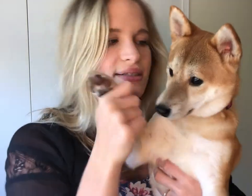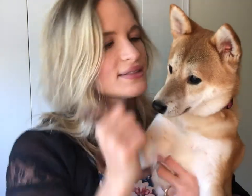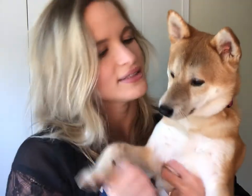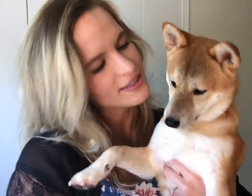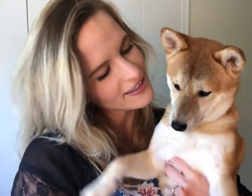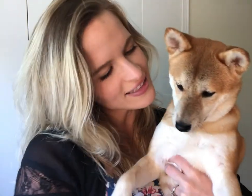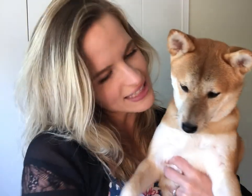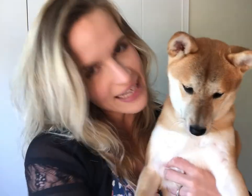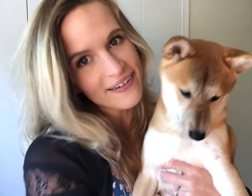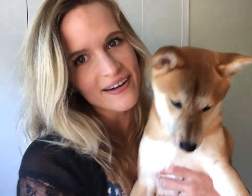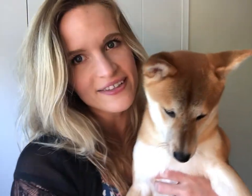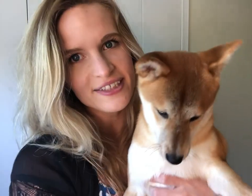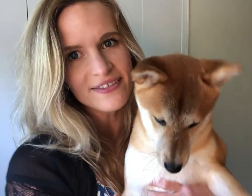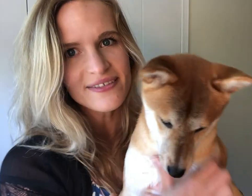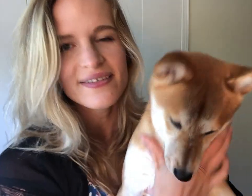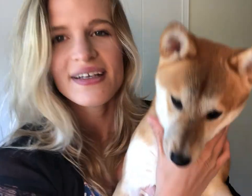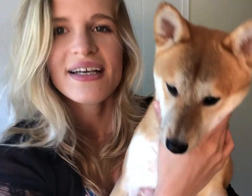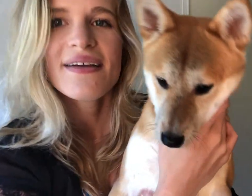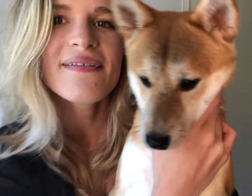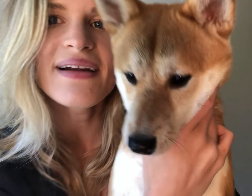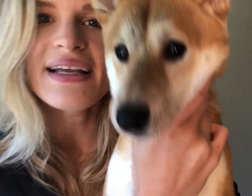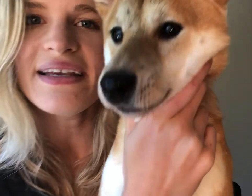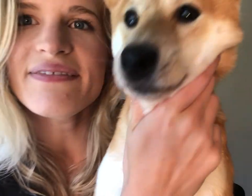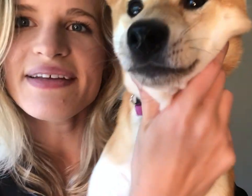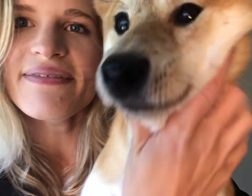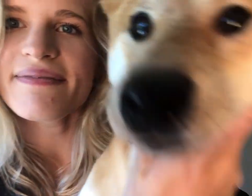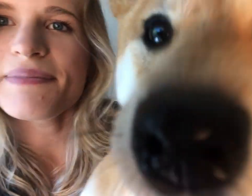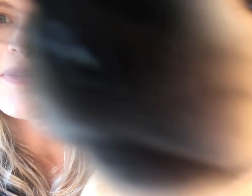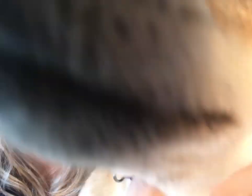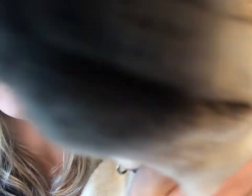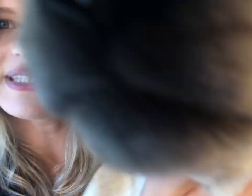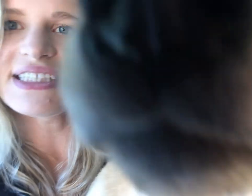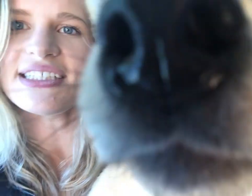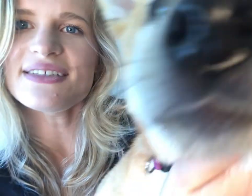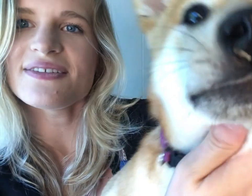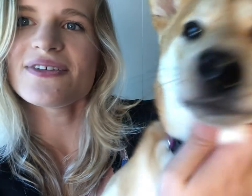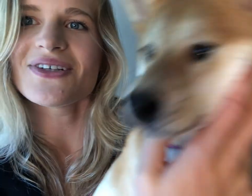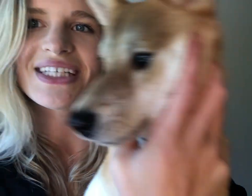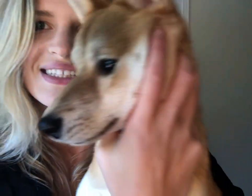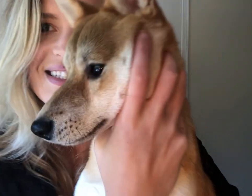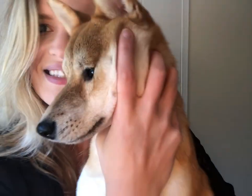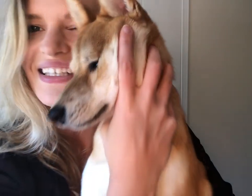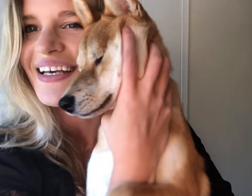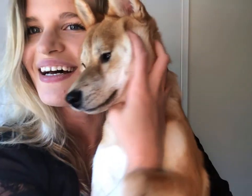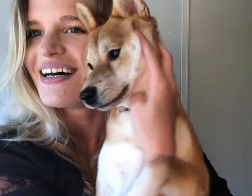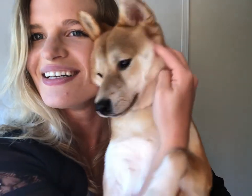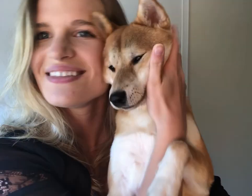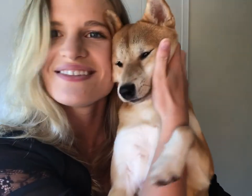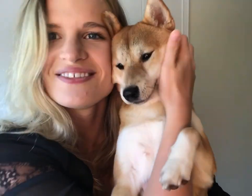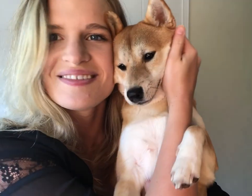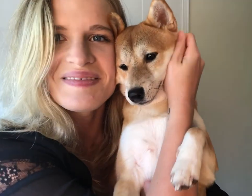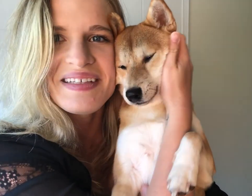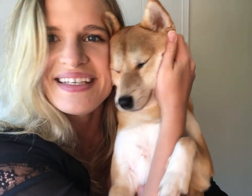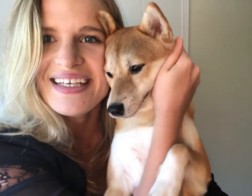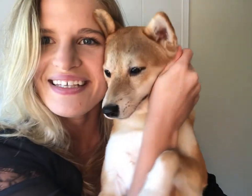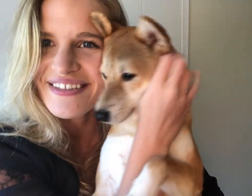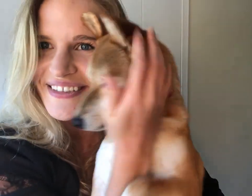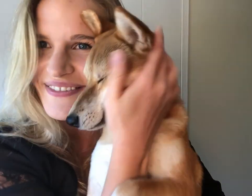You're a good signer, aren't you? Want to give the people some kisses? kisses, yeah, so sweet, you're so